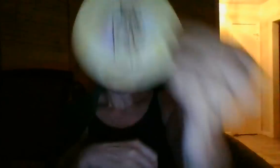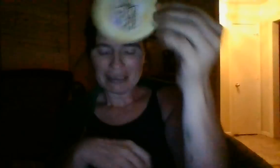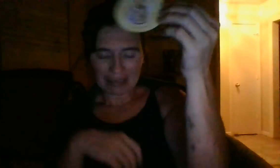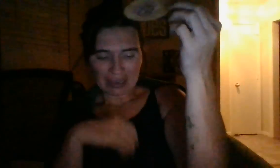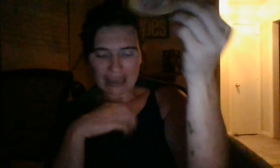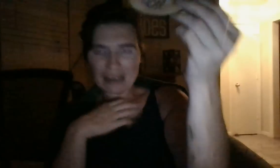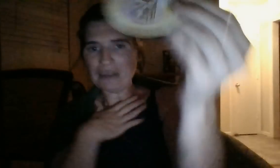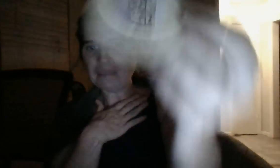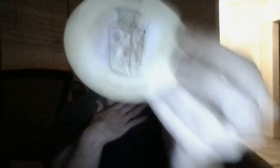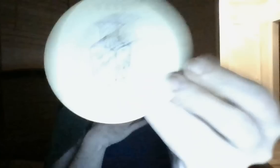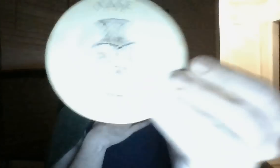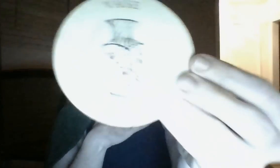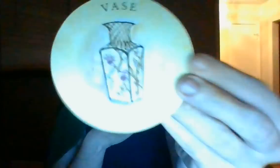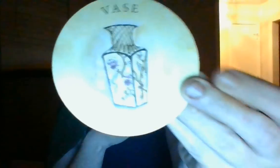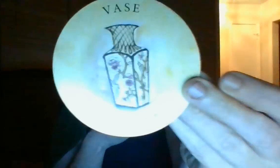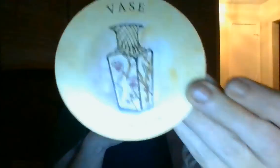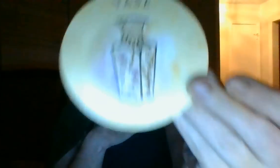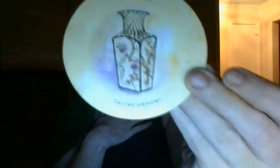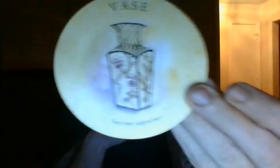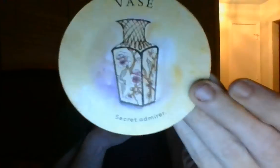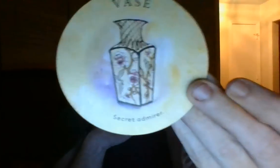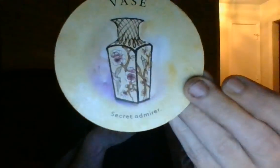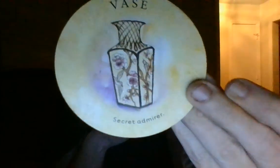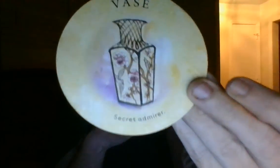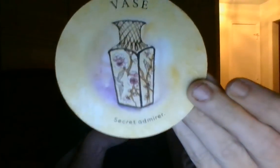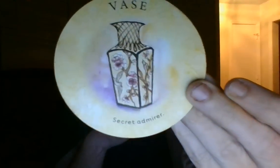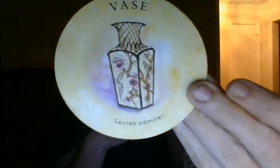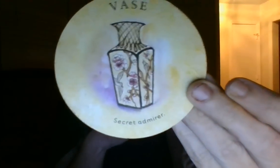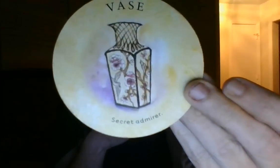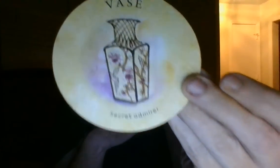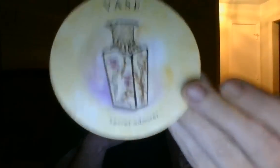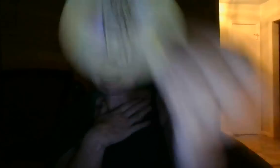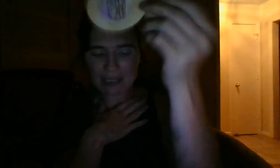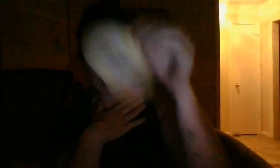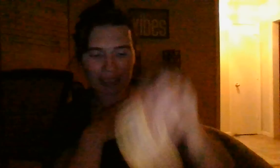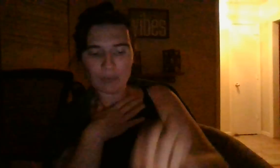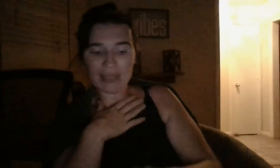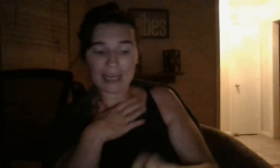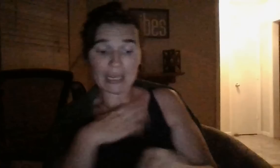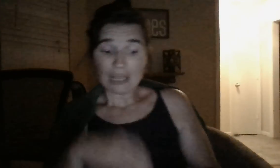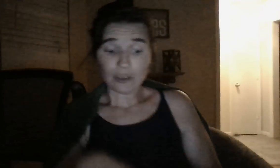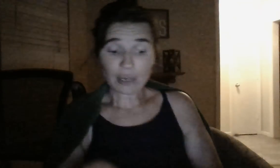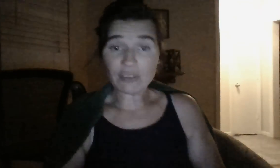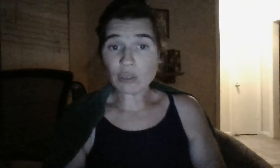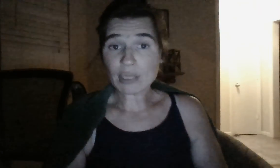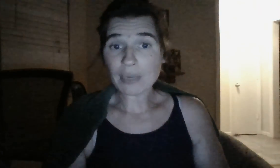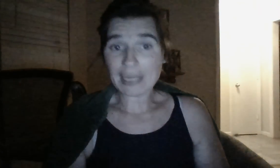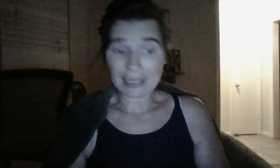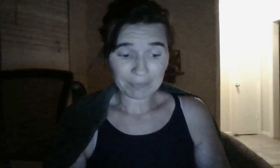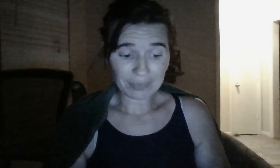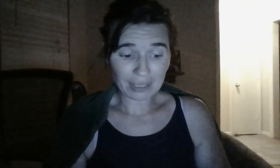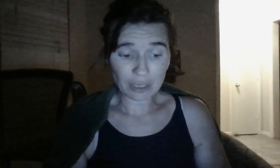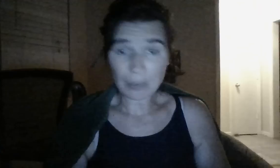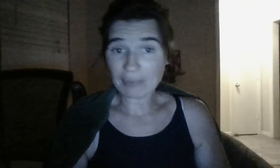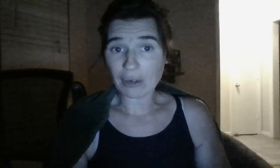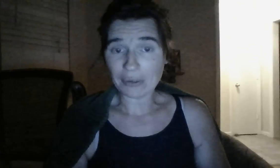her, their, your secret admirer energy is basically when they, they're going to view this reading, whoever they are.